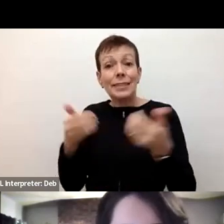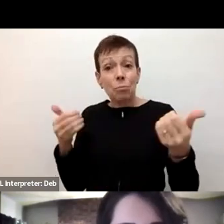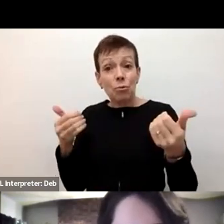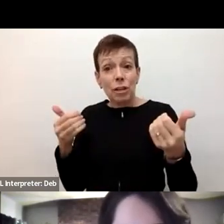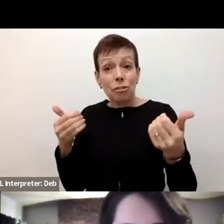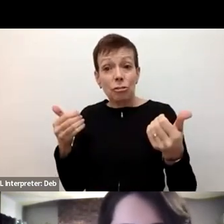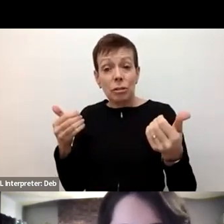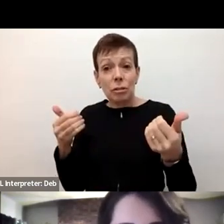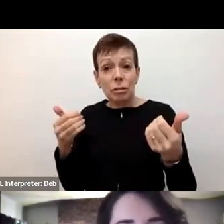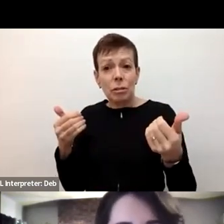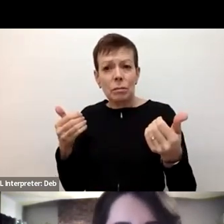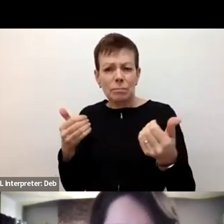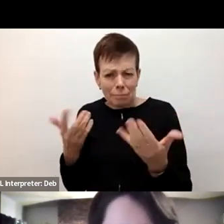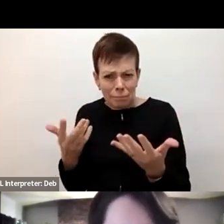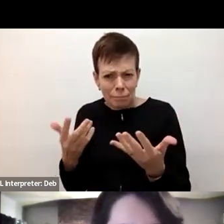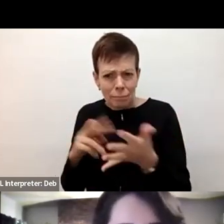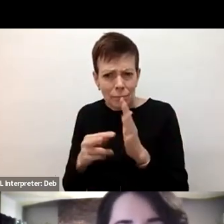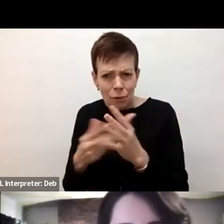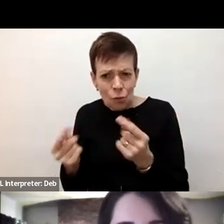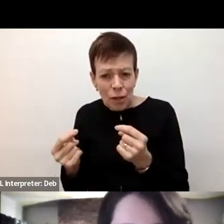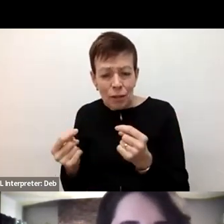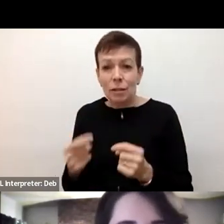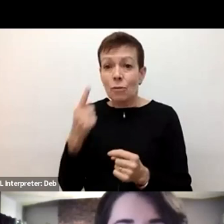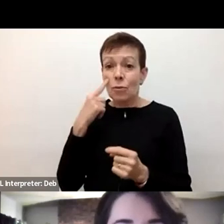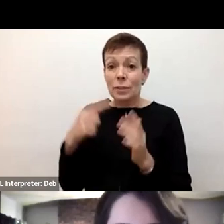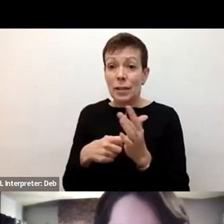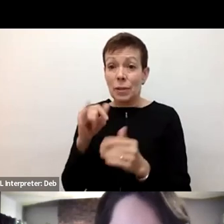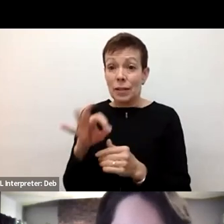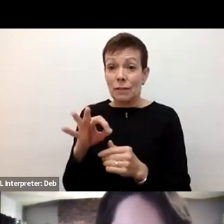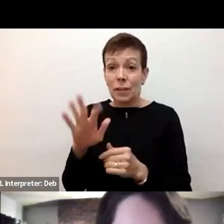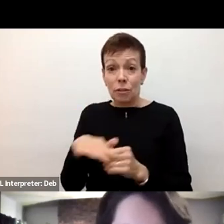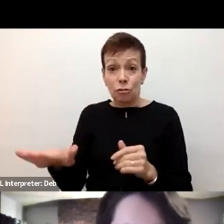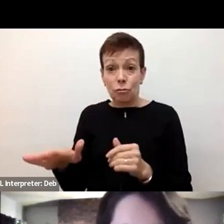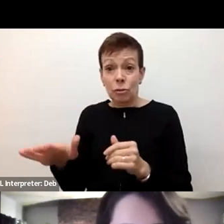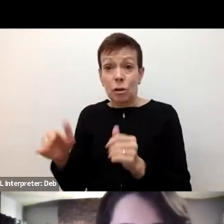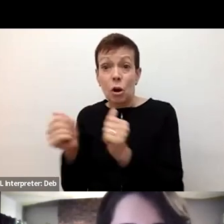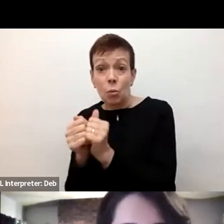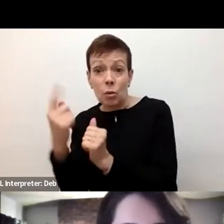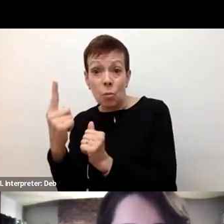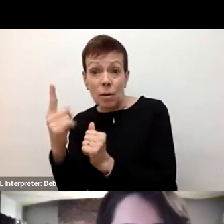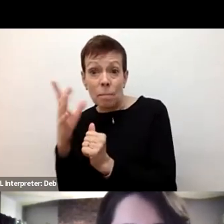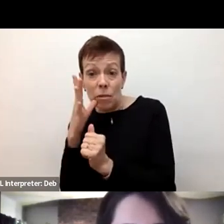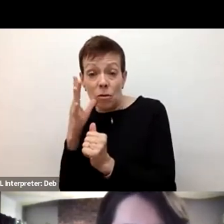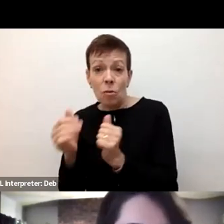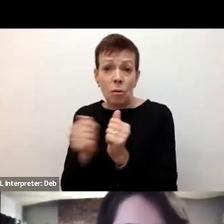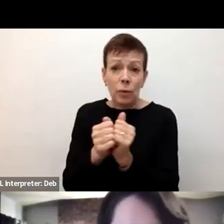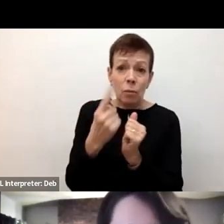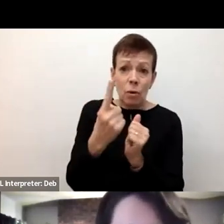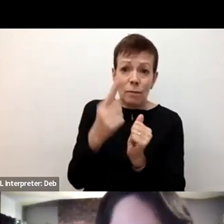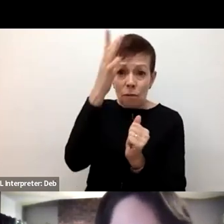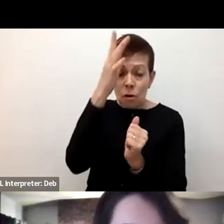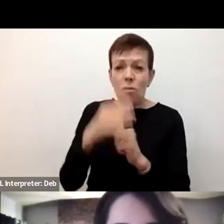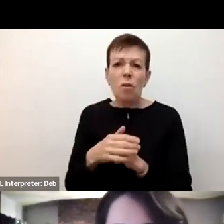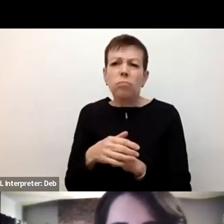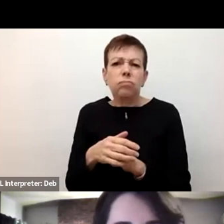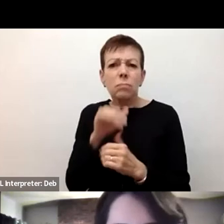separation from one parent to, to really mean separate family separation. So that's,